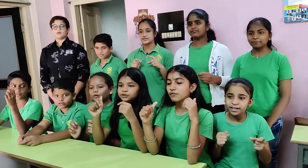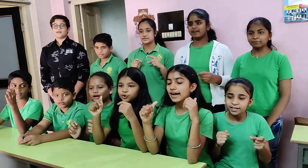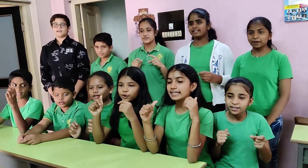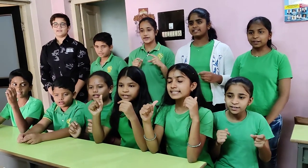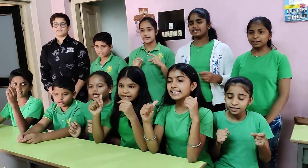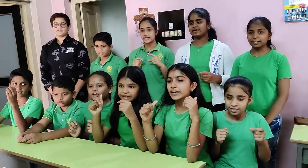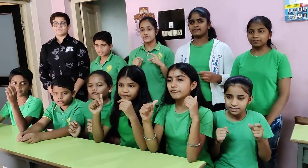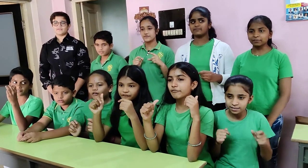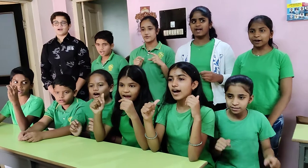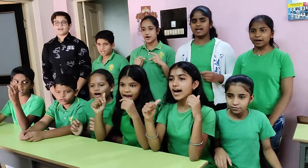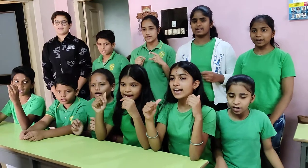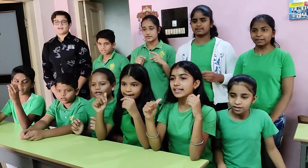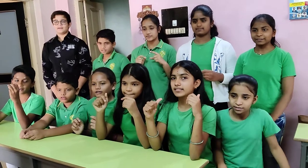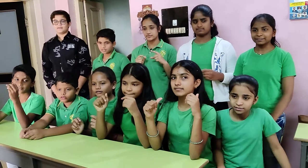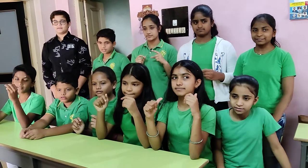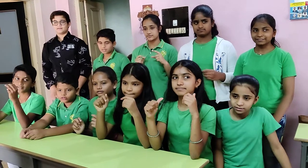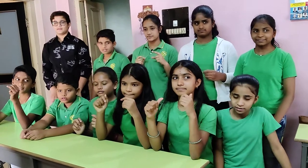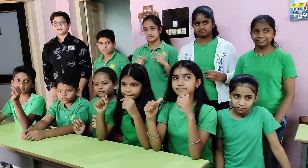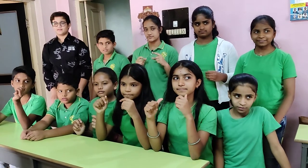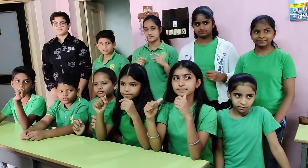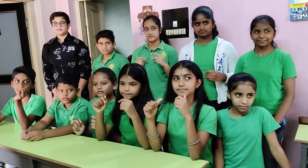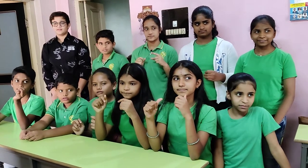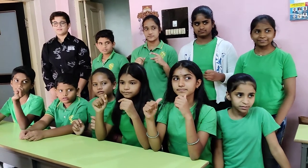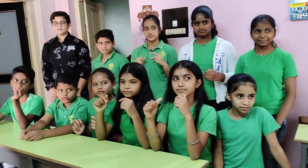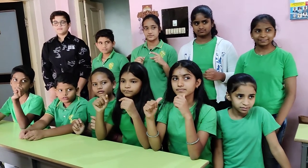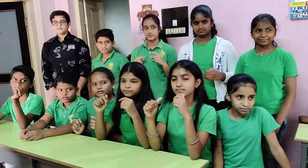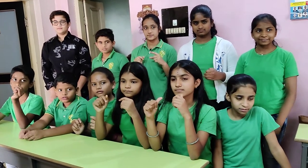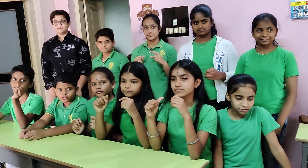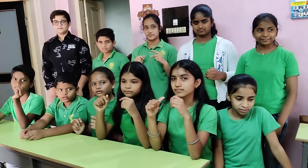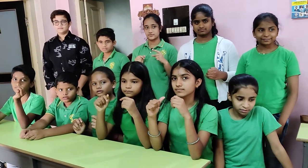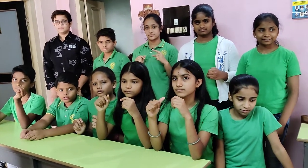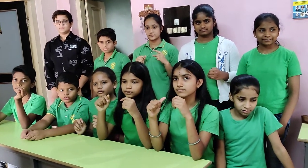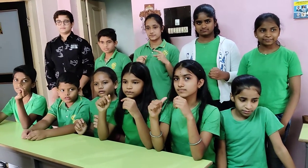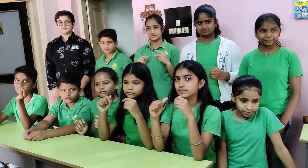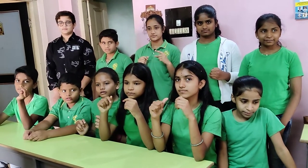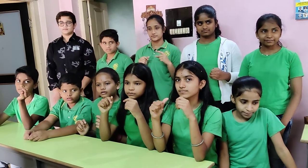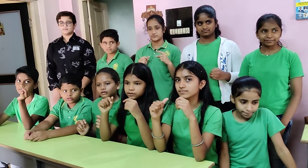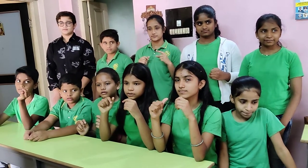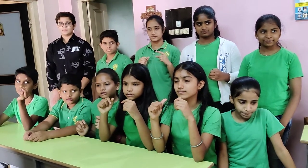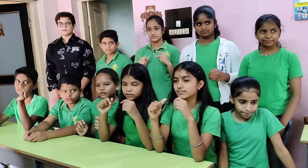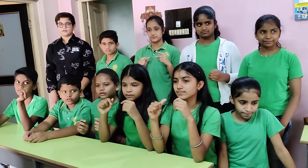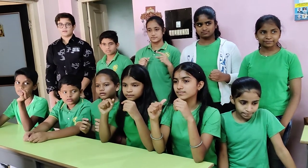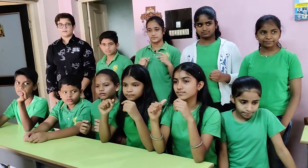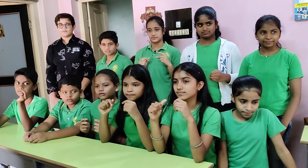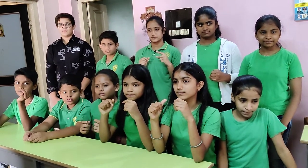725. Very good. 725. Correct answer. Next sum. 2